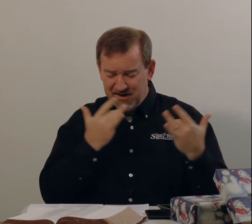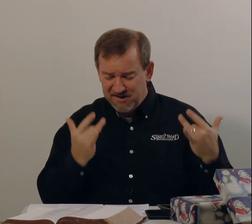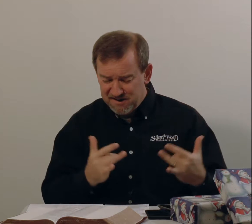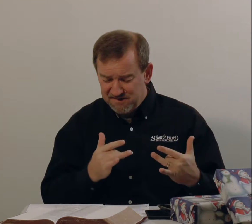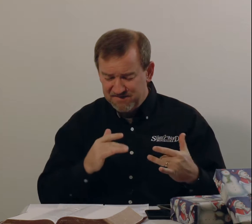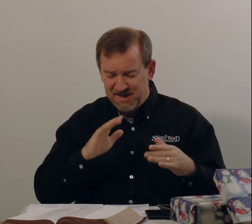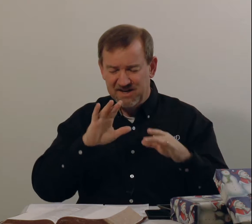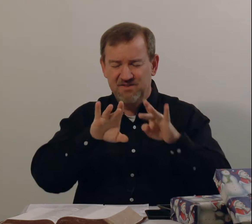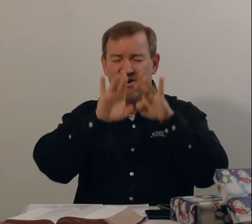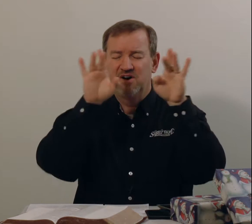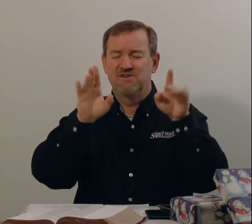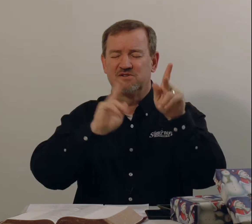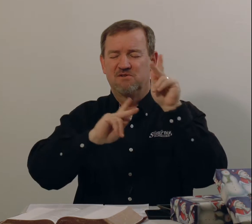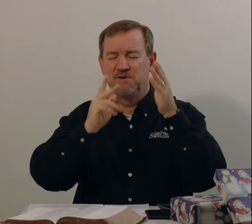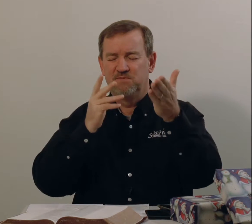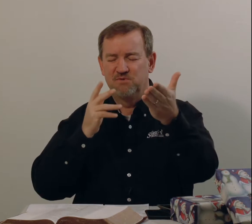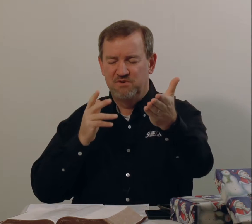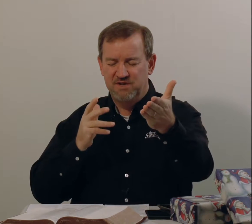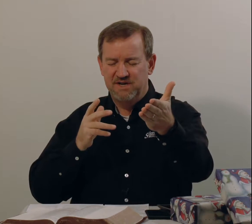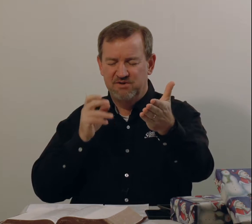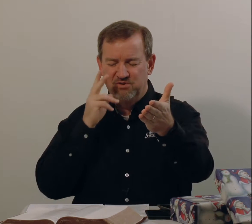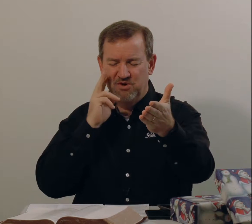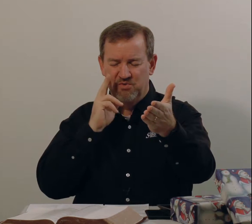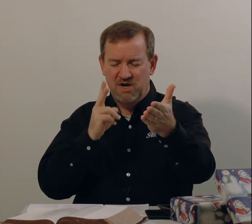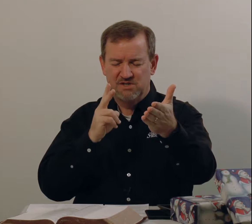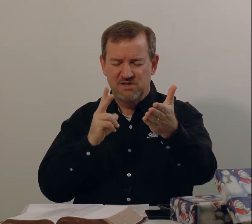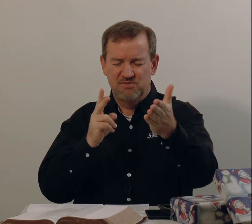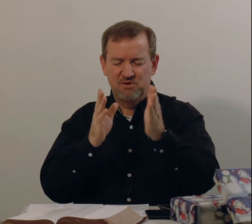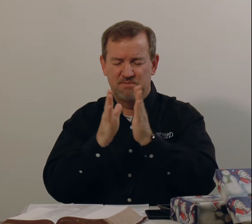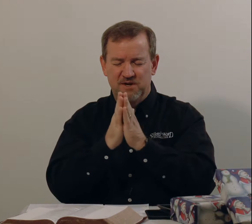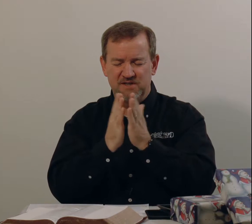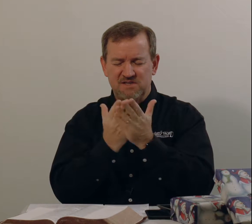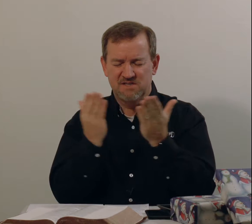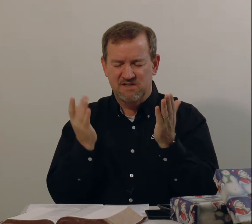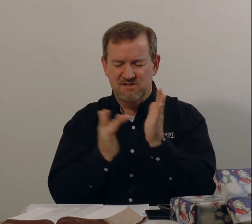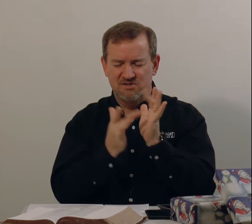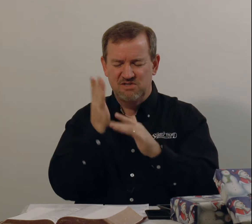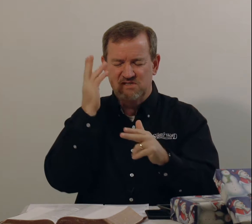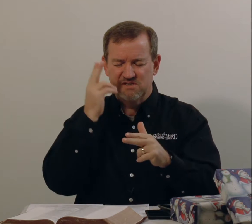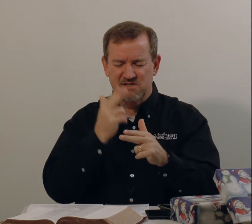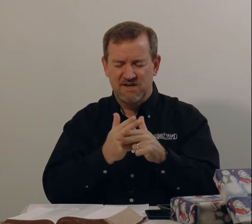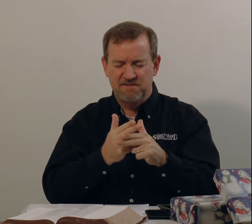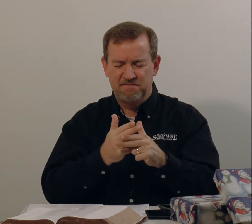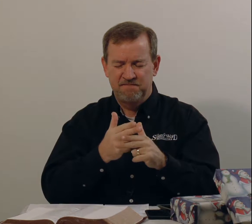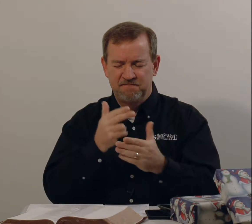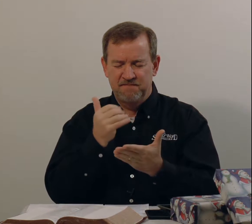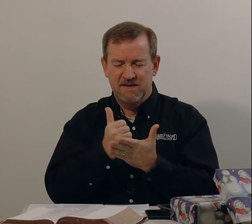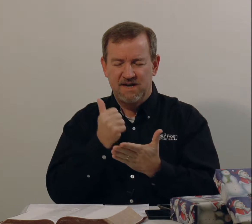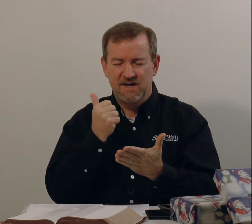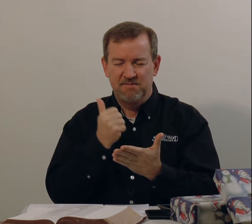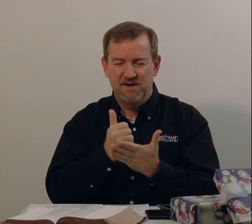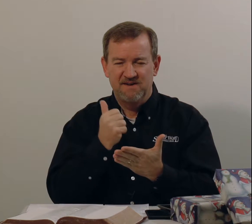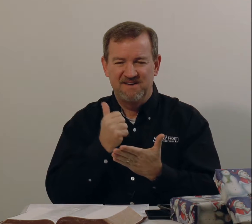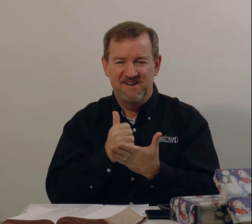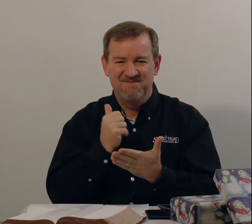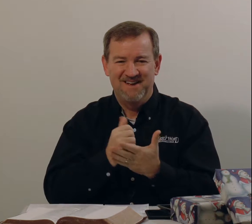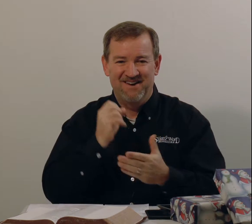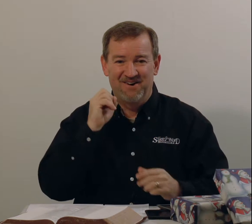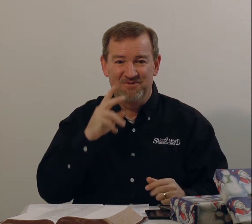heart and in the hearts of the people there who are watching. We pray these things in Jesus' name. Amen. Amen. All